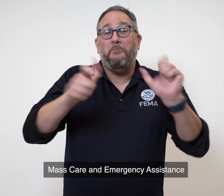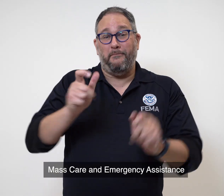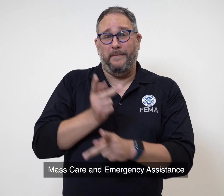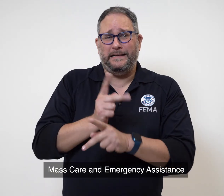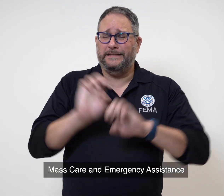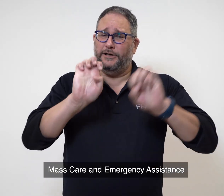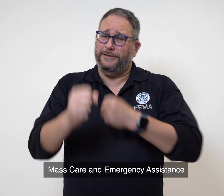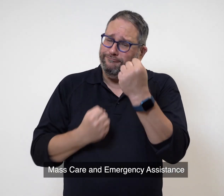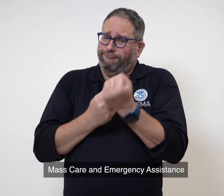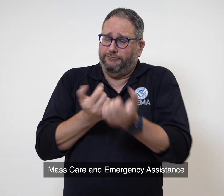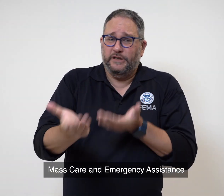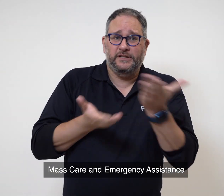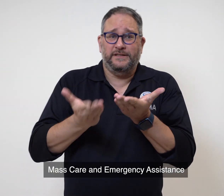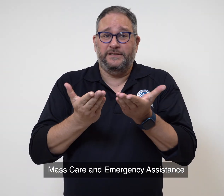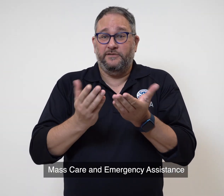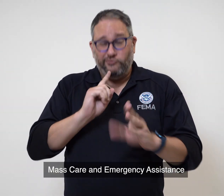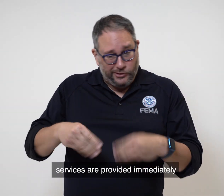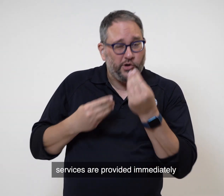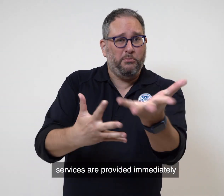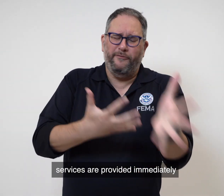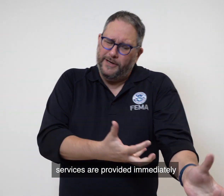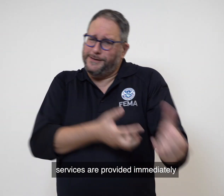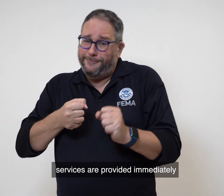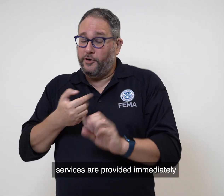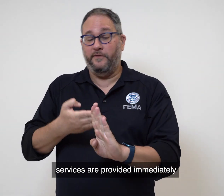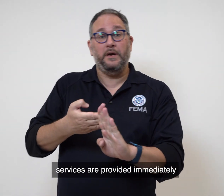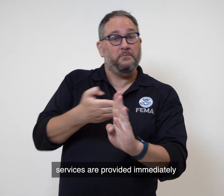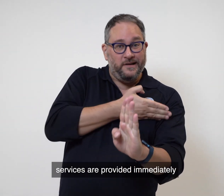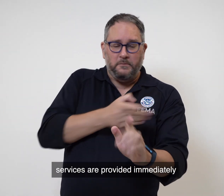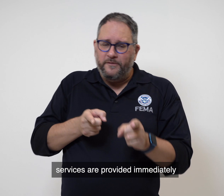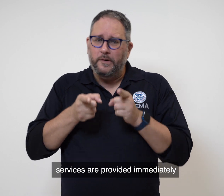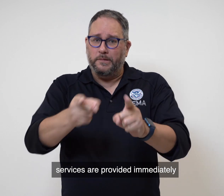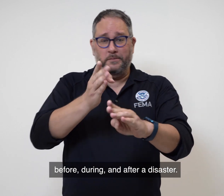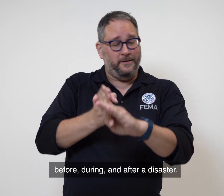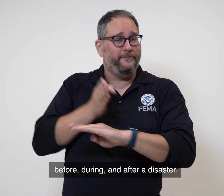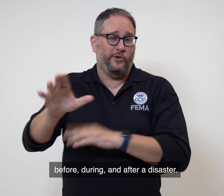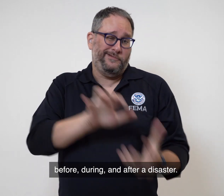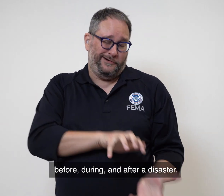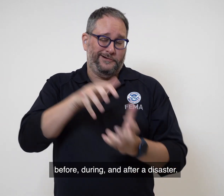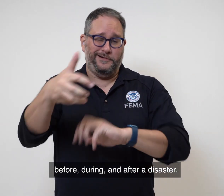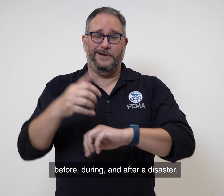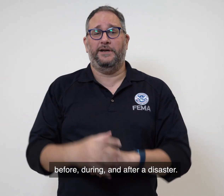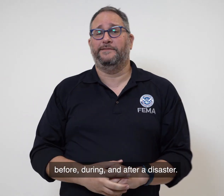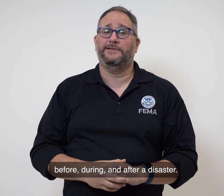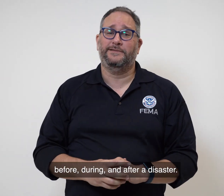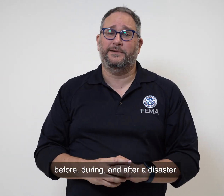Mass care and emergency assistance services are provided immediately before, during, and after a disaster.